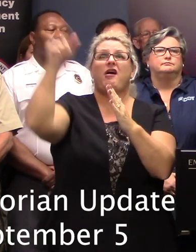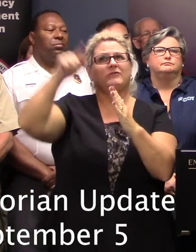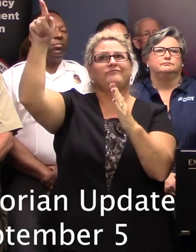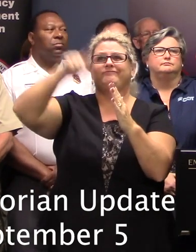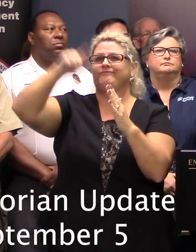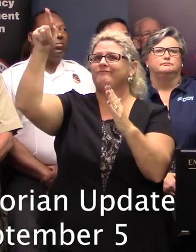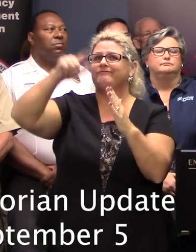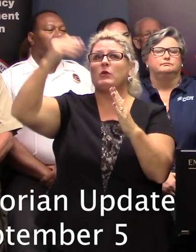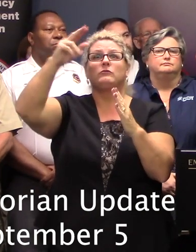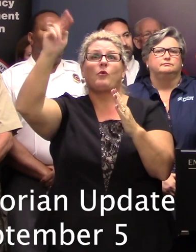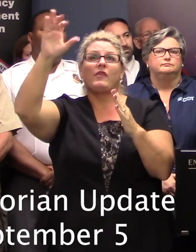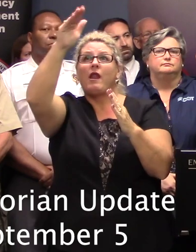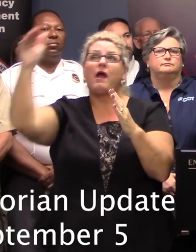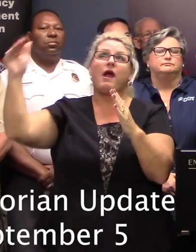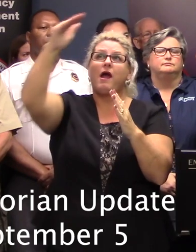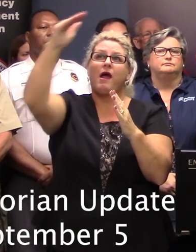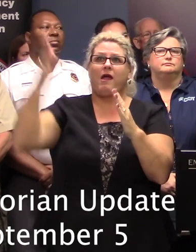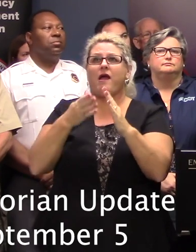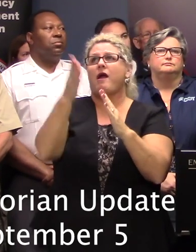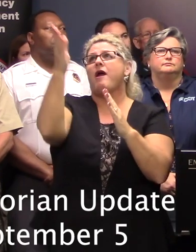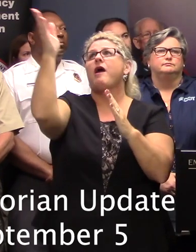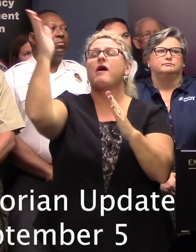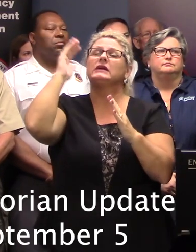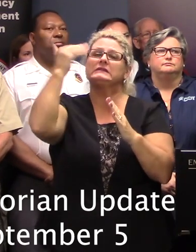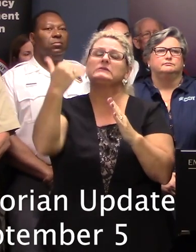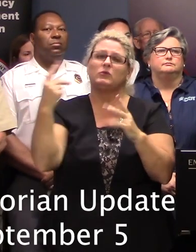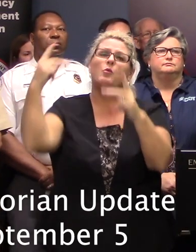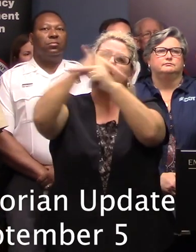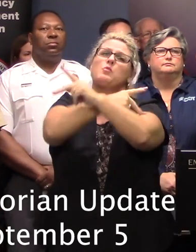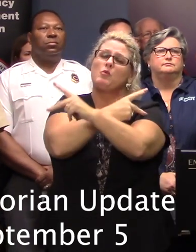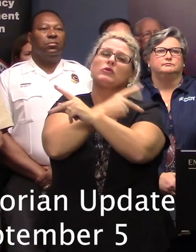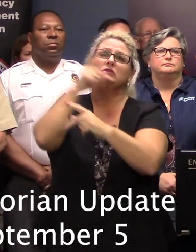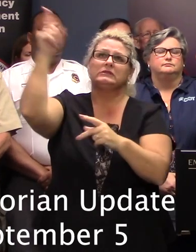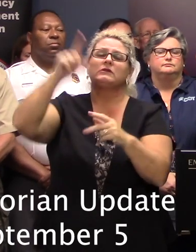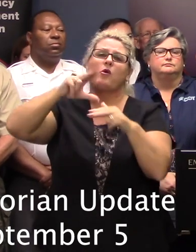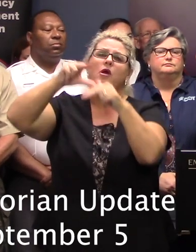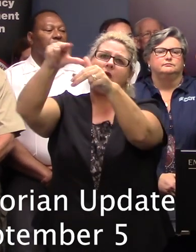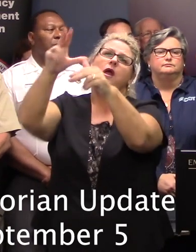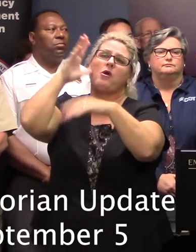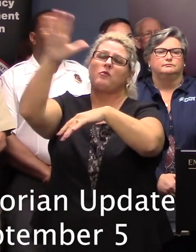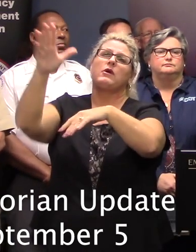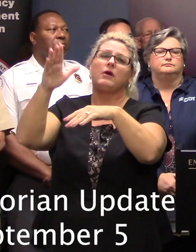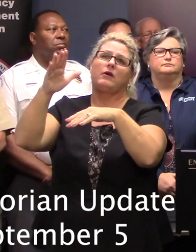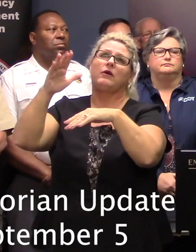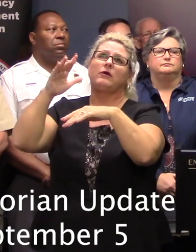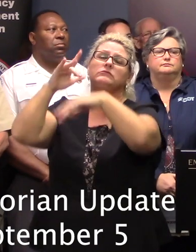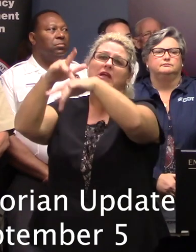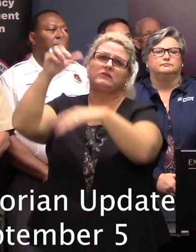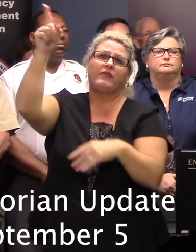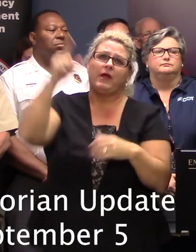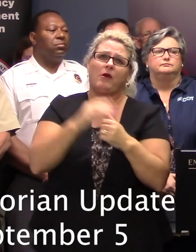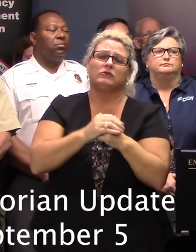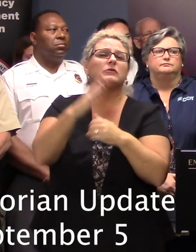in North Carolina are expecting to get a very, very strong hurricane there. So, again, we urge everybody to